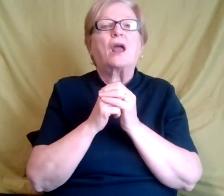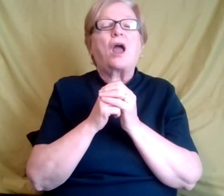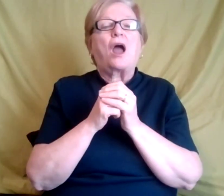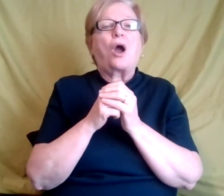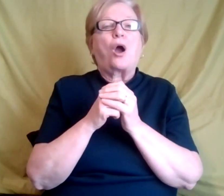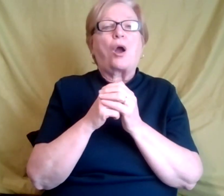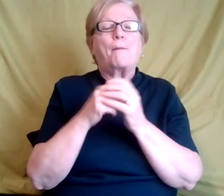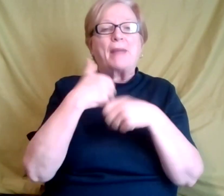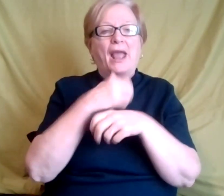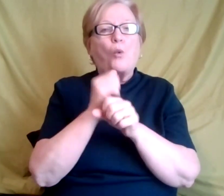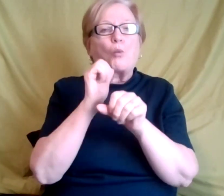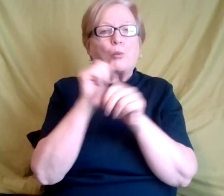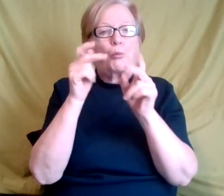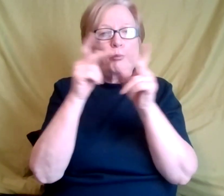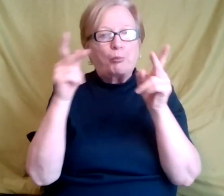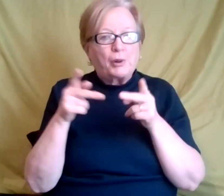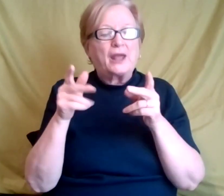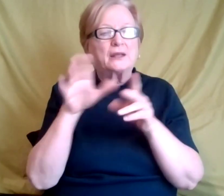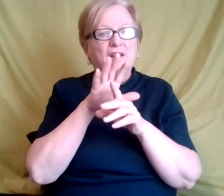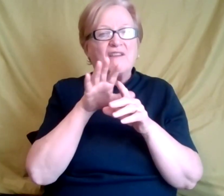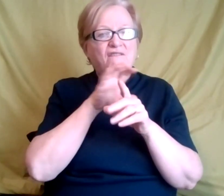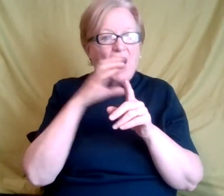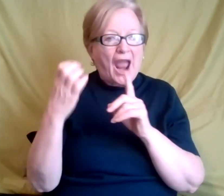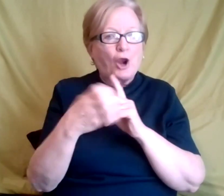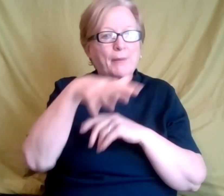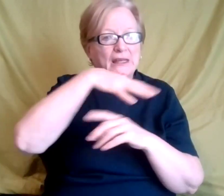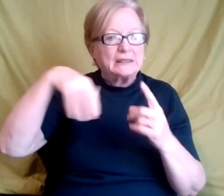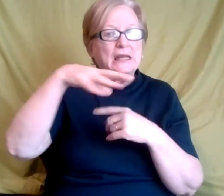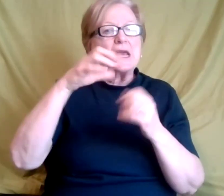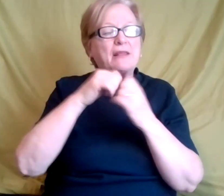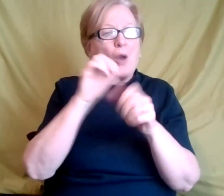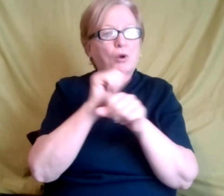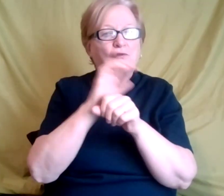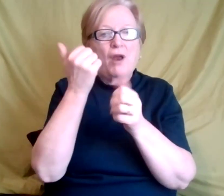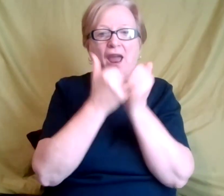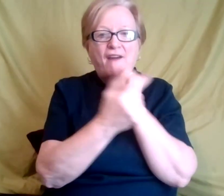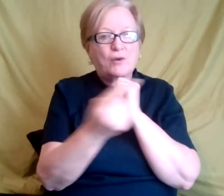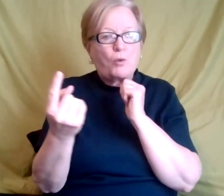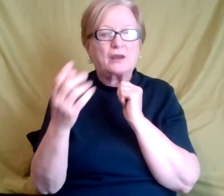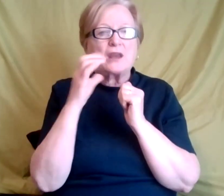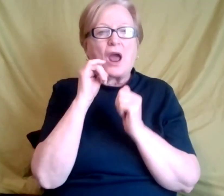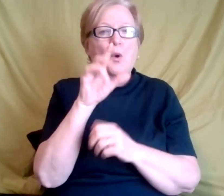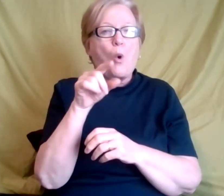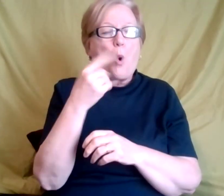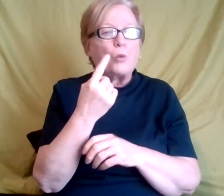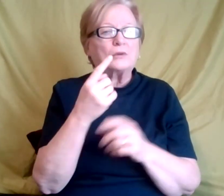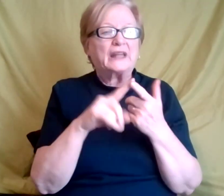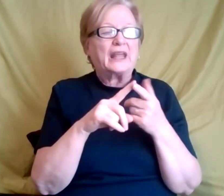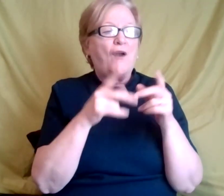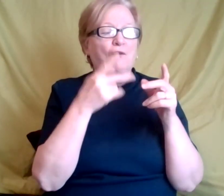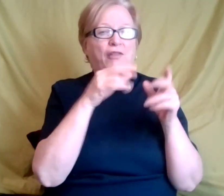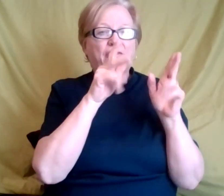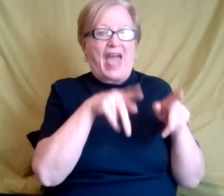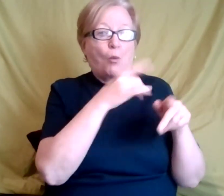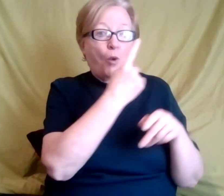environment that works for everyone. Okay. Not just neurodivergent individuals, but everyone. So when I say